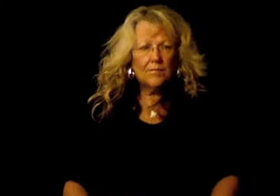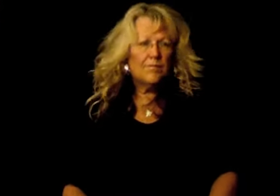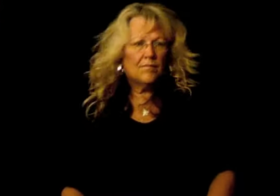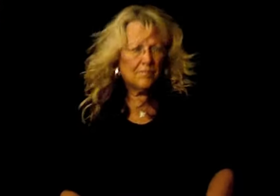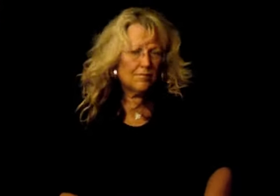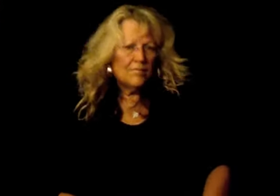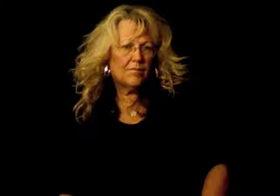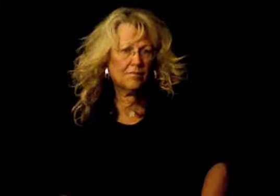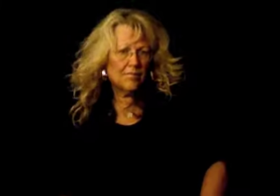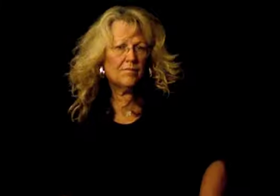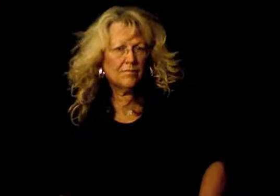All